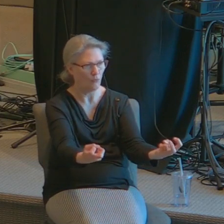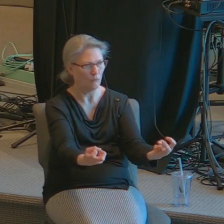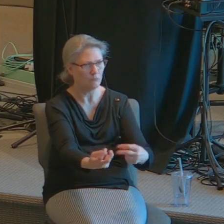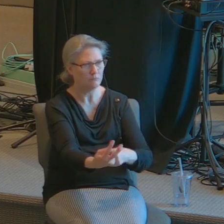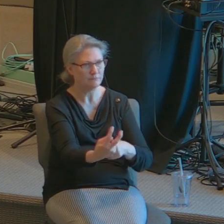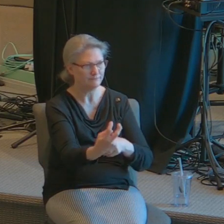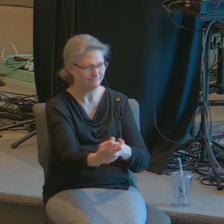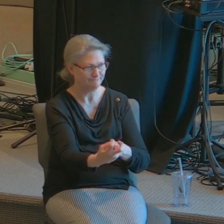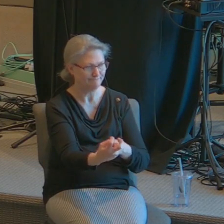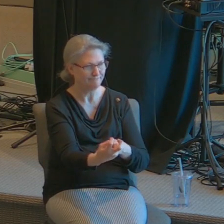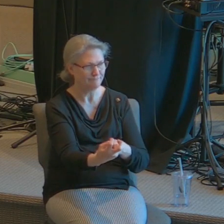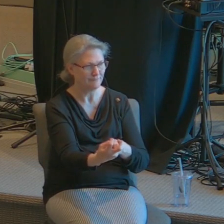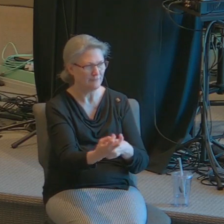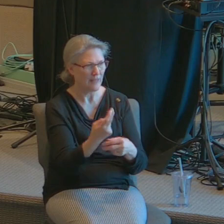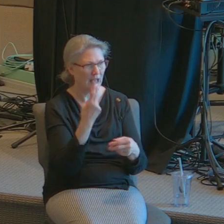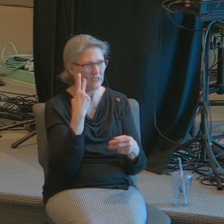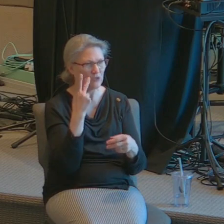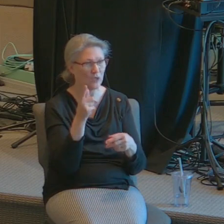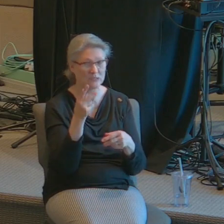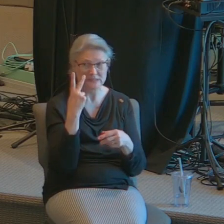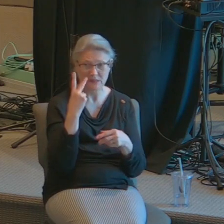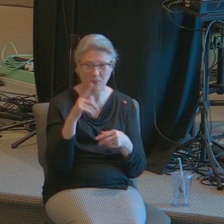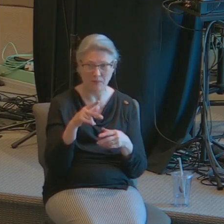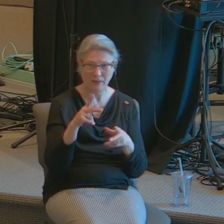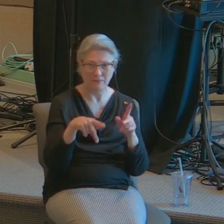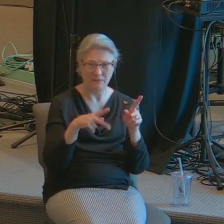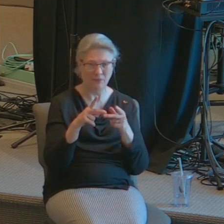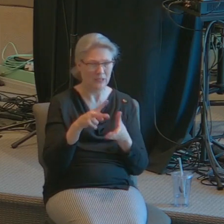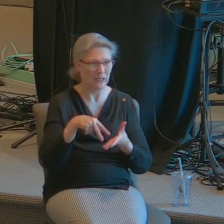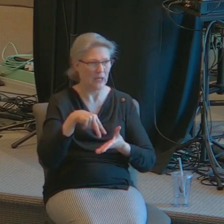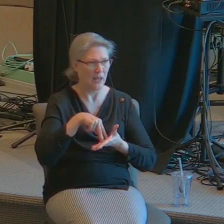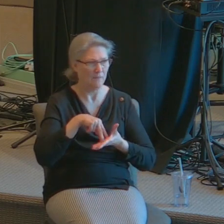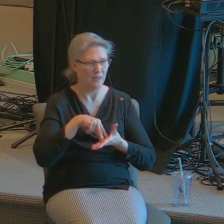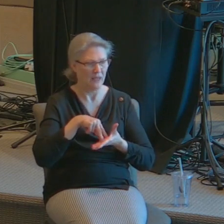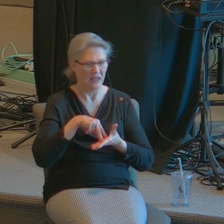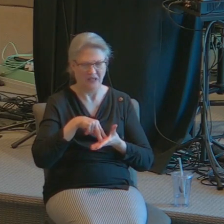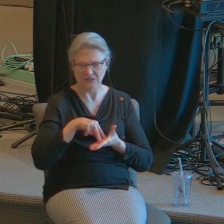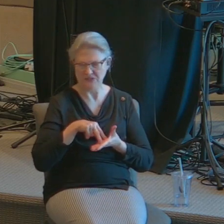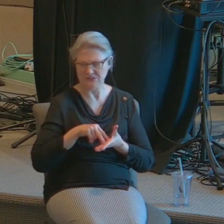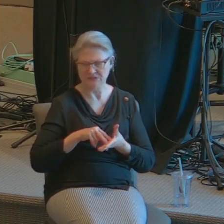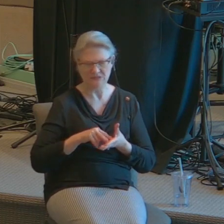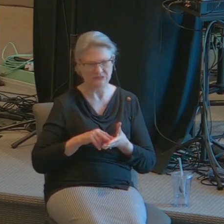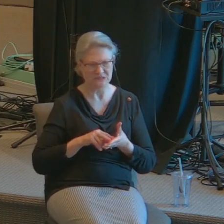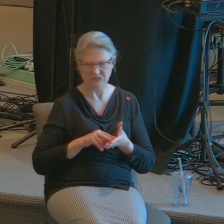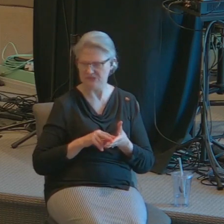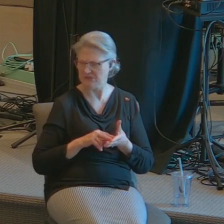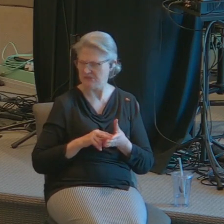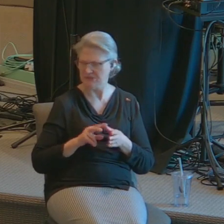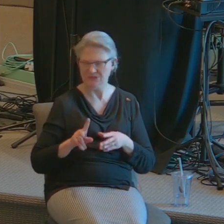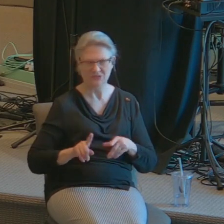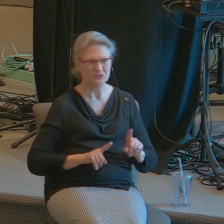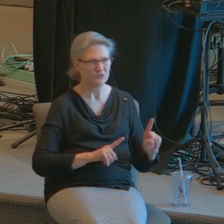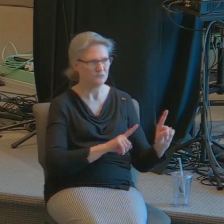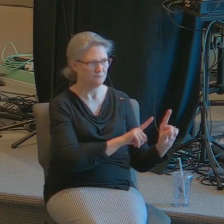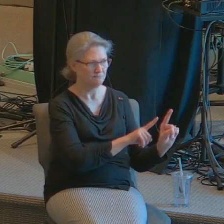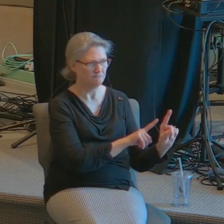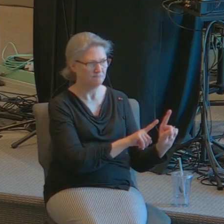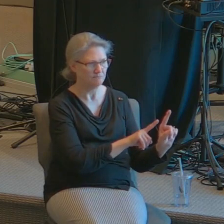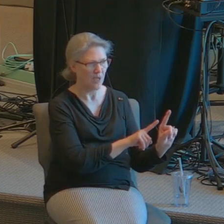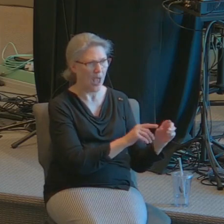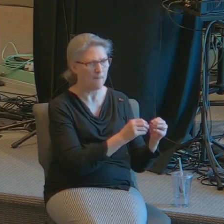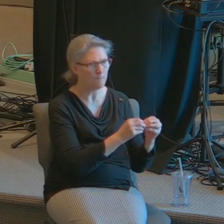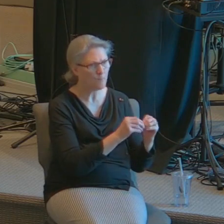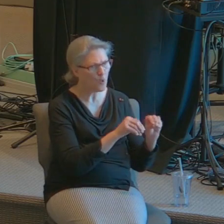and I saw some of my precious people get up and move and I changed my message